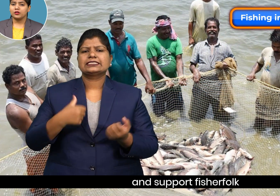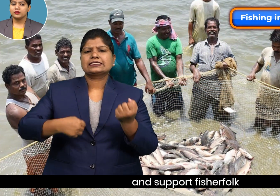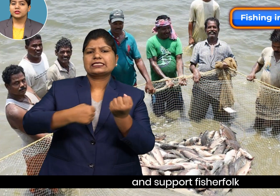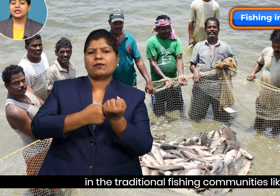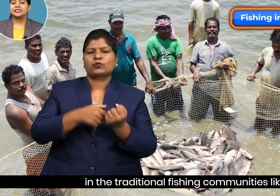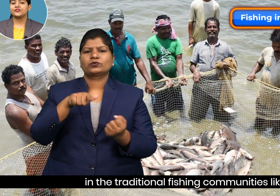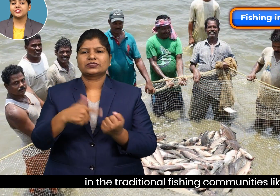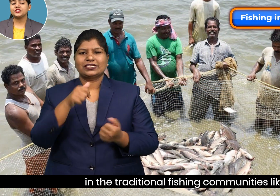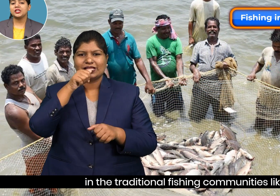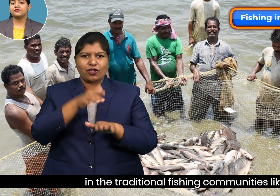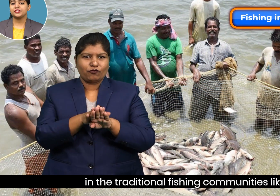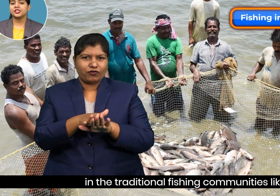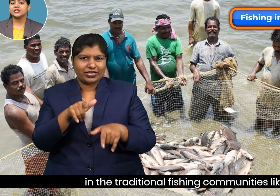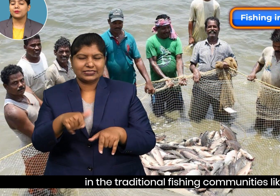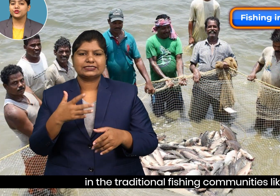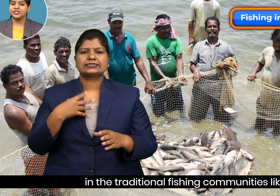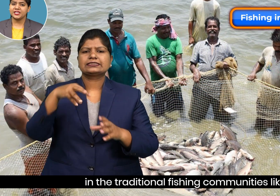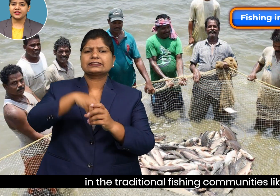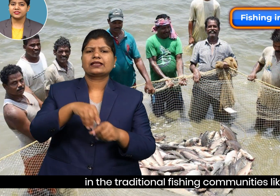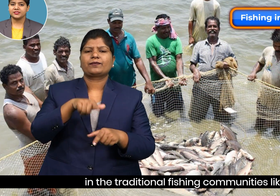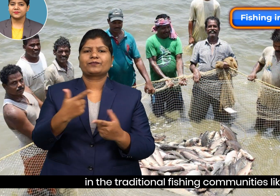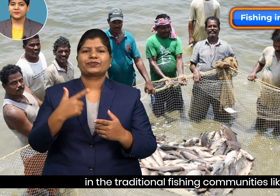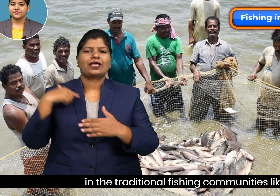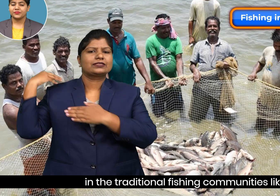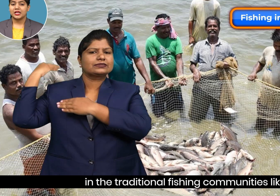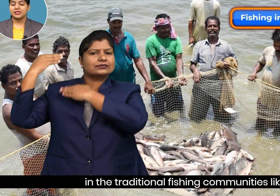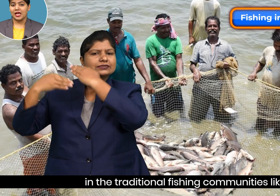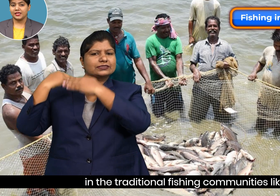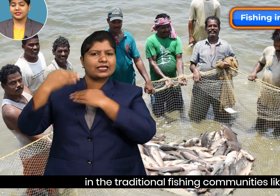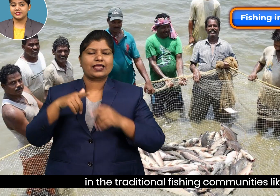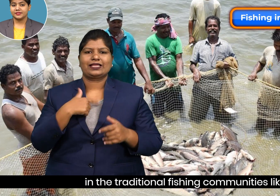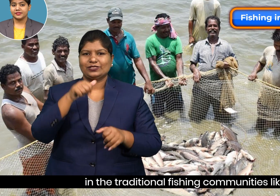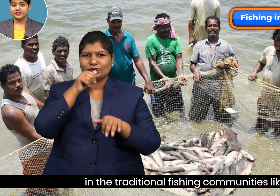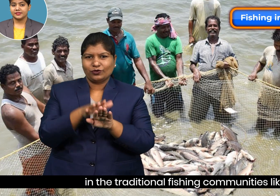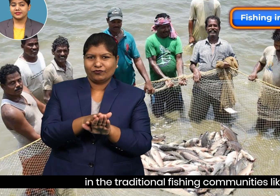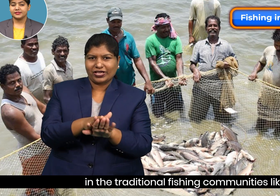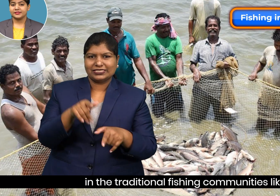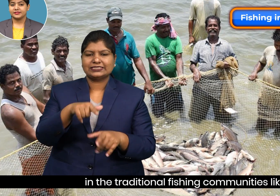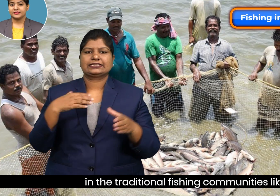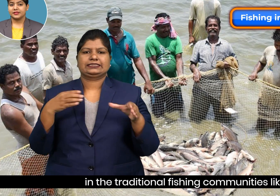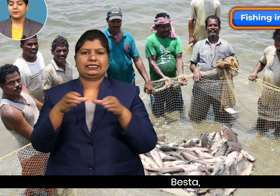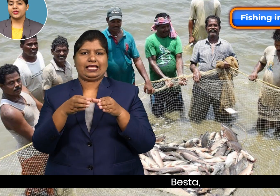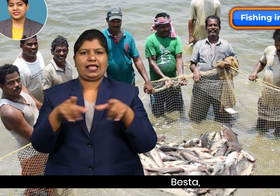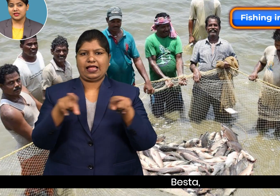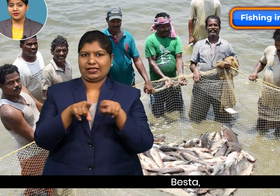in the traditional fishing communities like drink Kyle